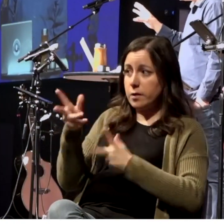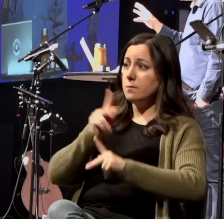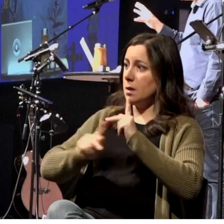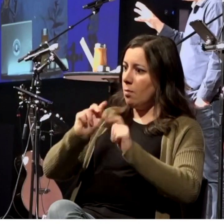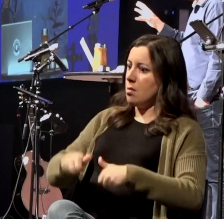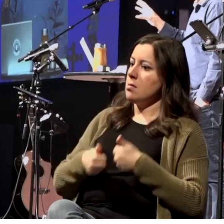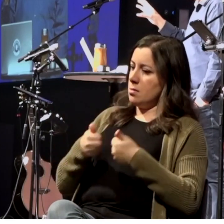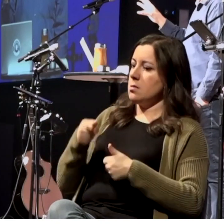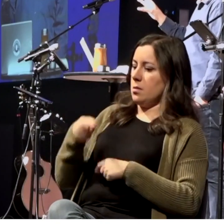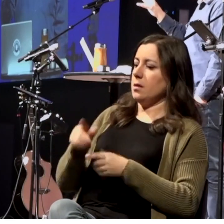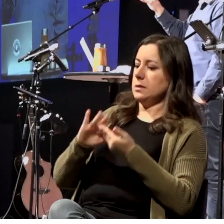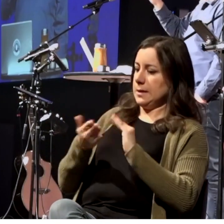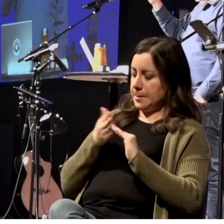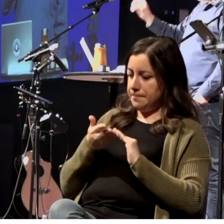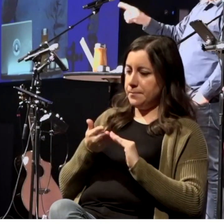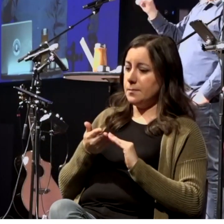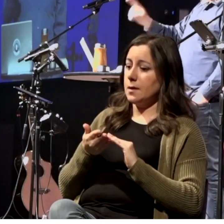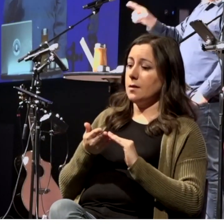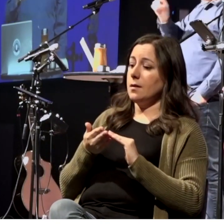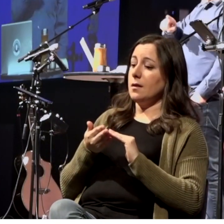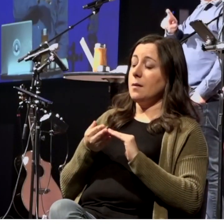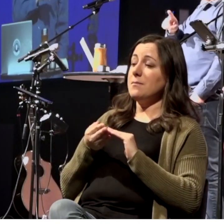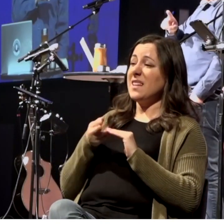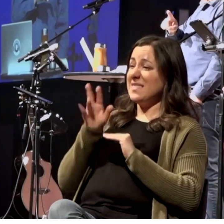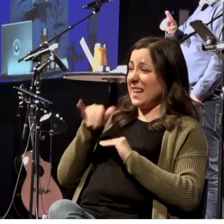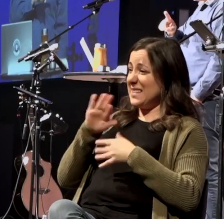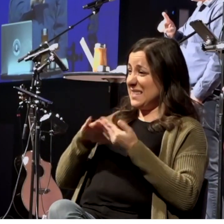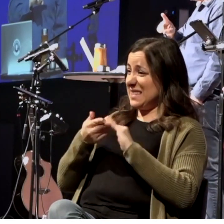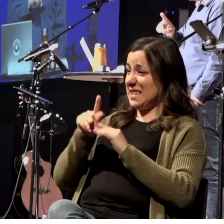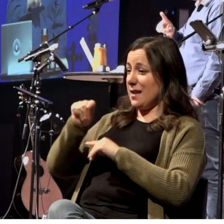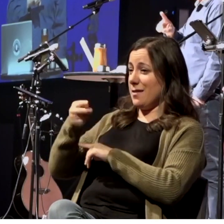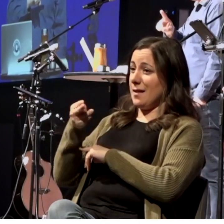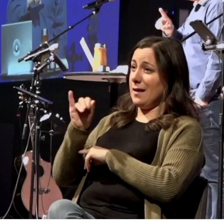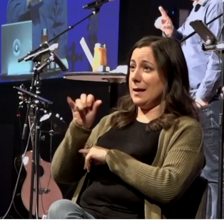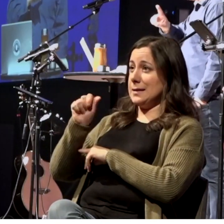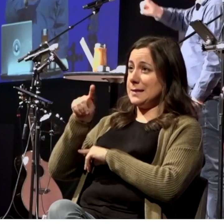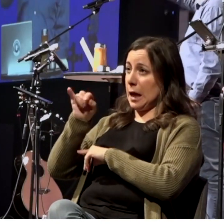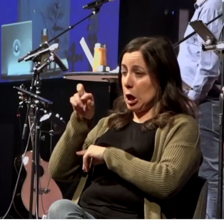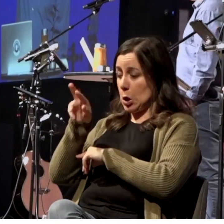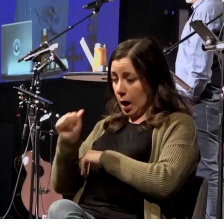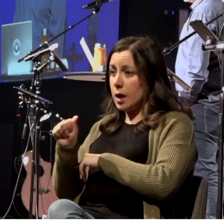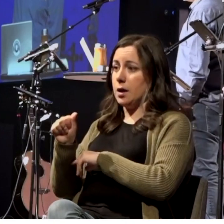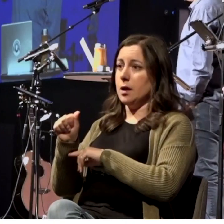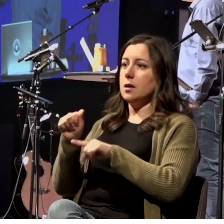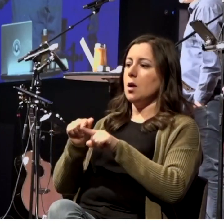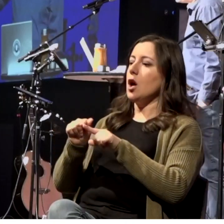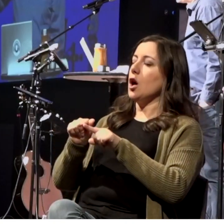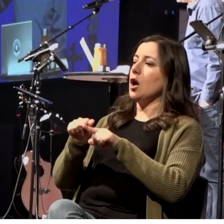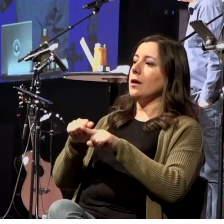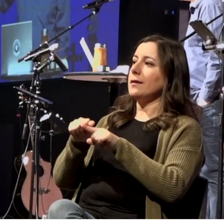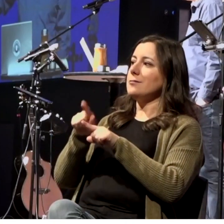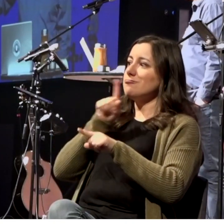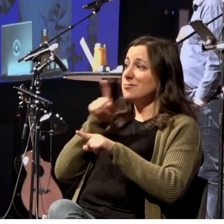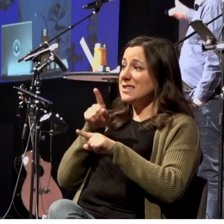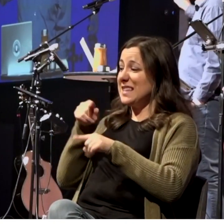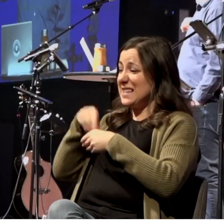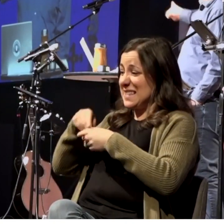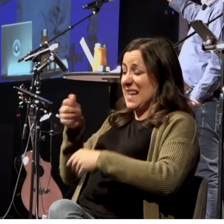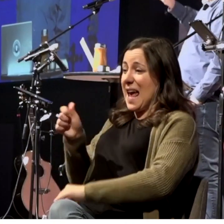it was actually located, Thyatira was, back in Asia Minor, where Paul had